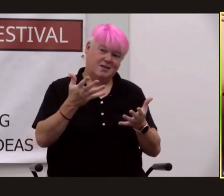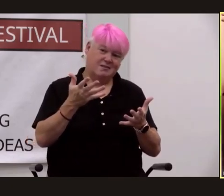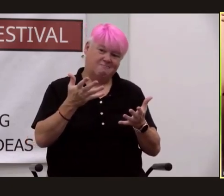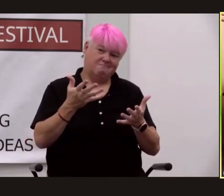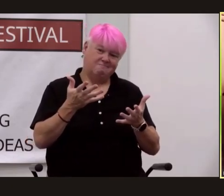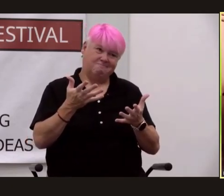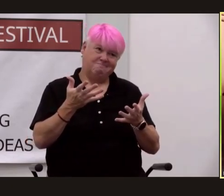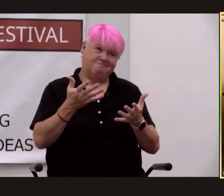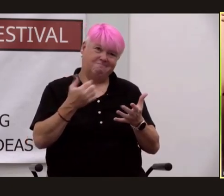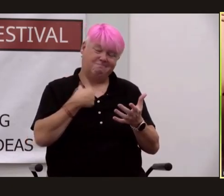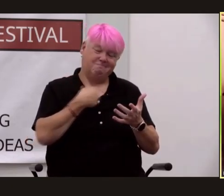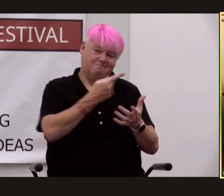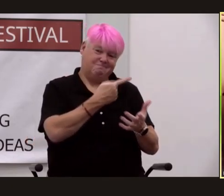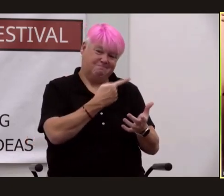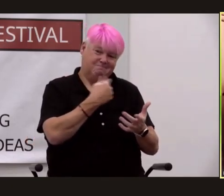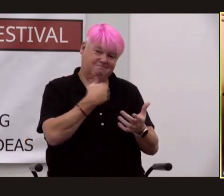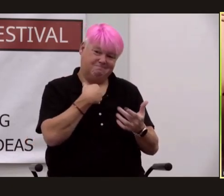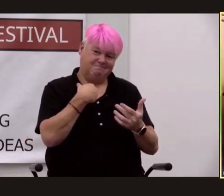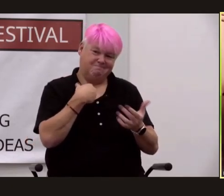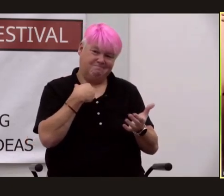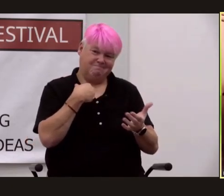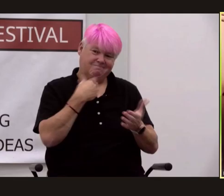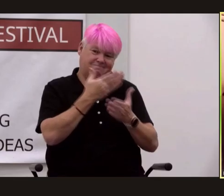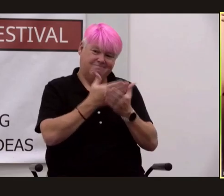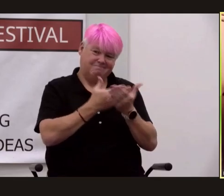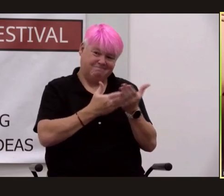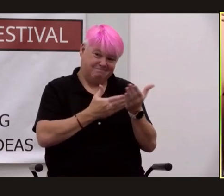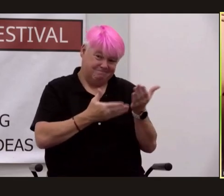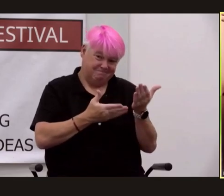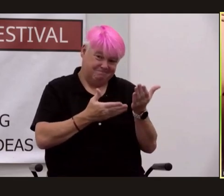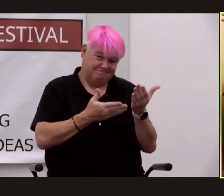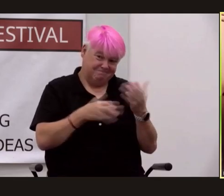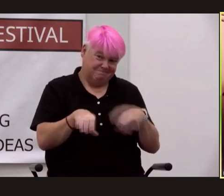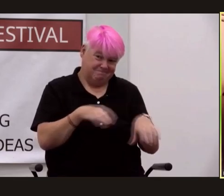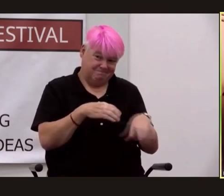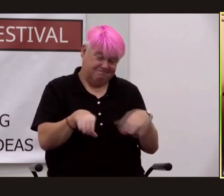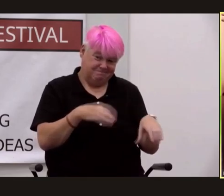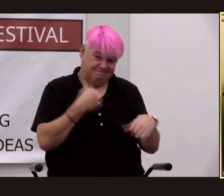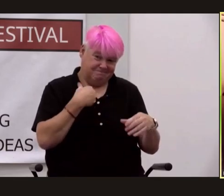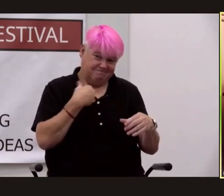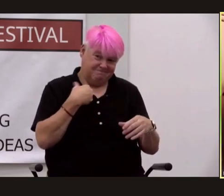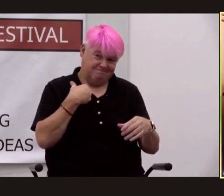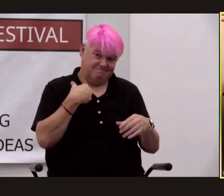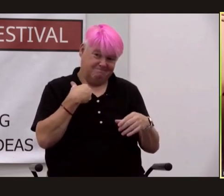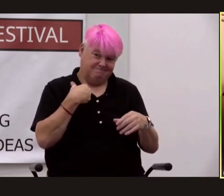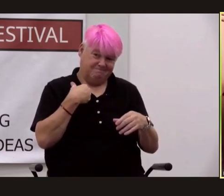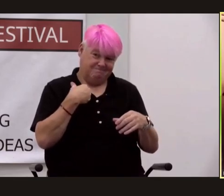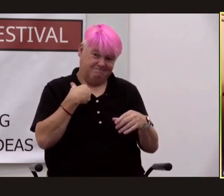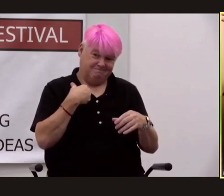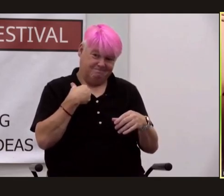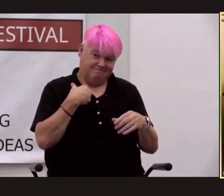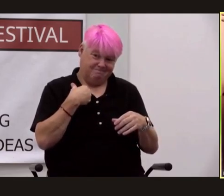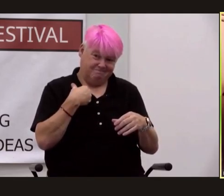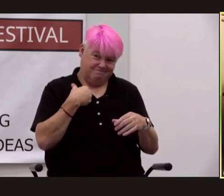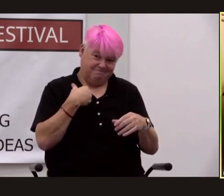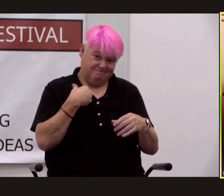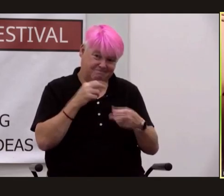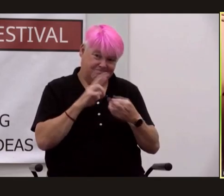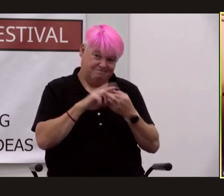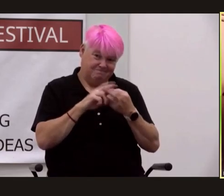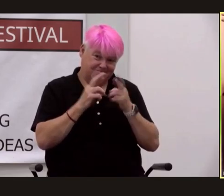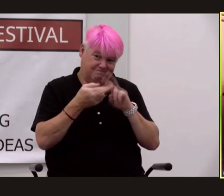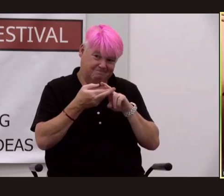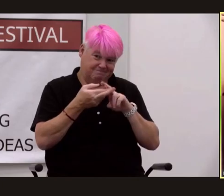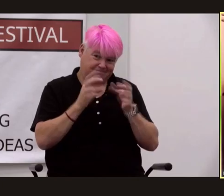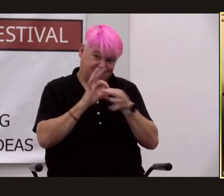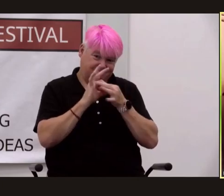he stopped drew a breath did maintain an intimate association